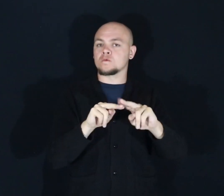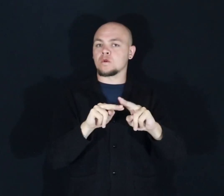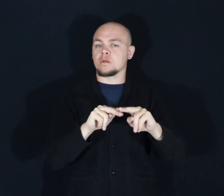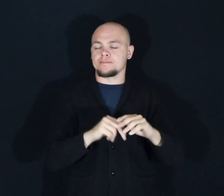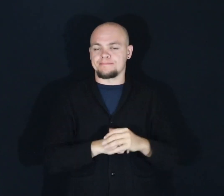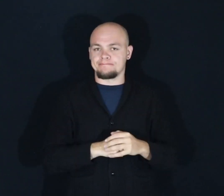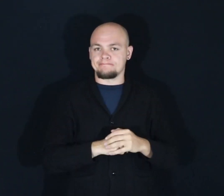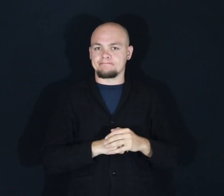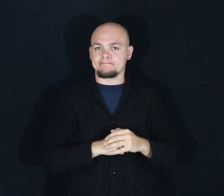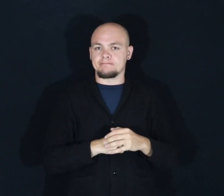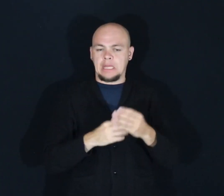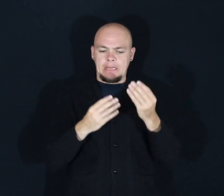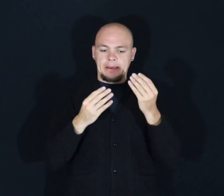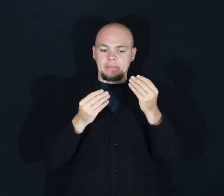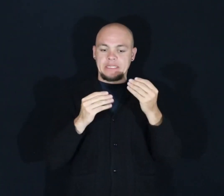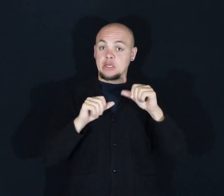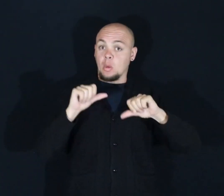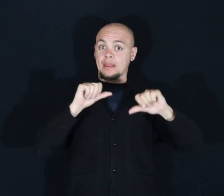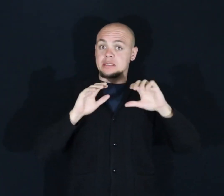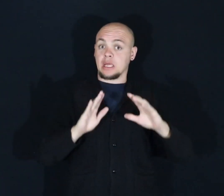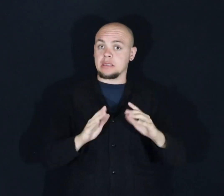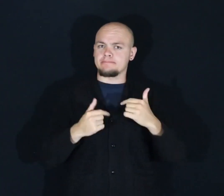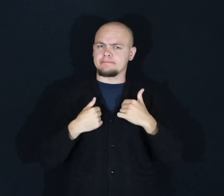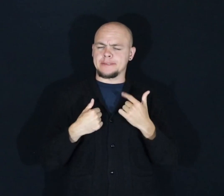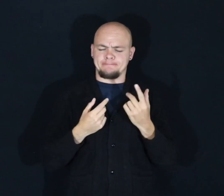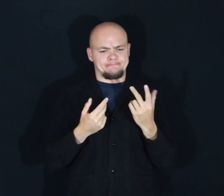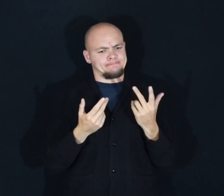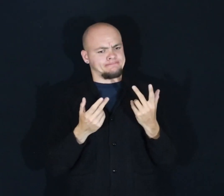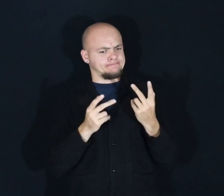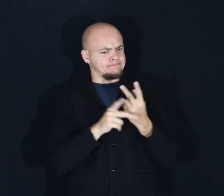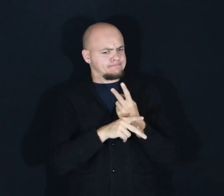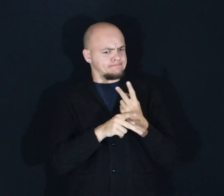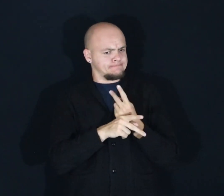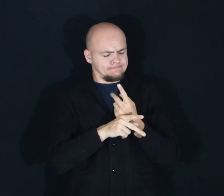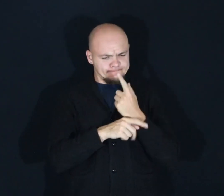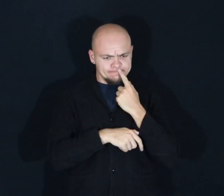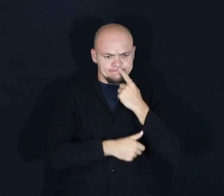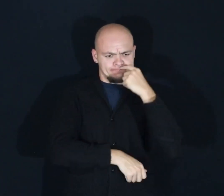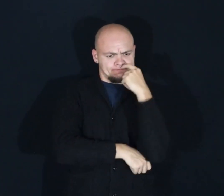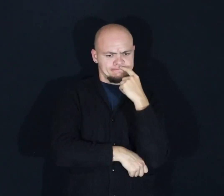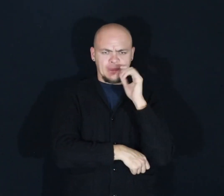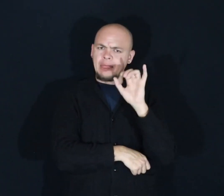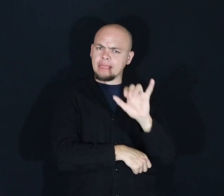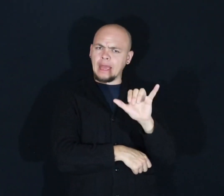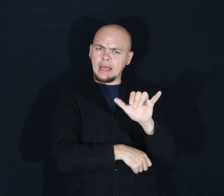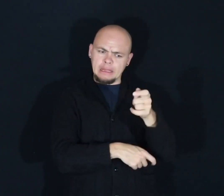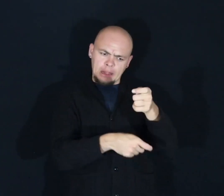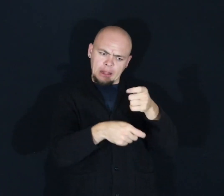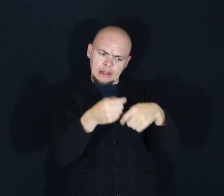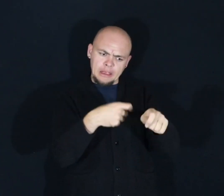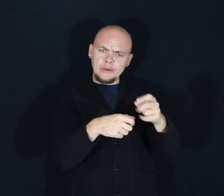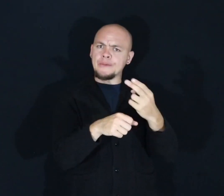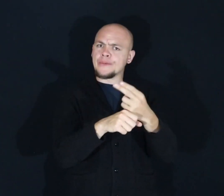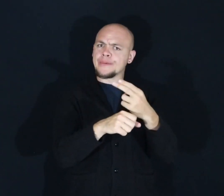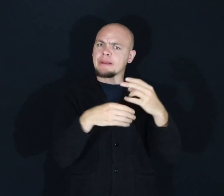And so as a material scientist, I wanted to know, is there a solution to this in plastics?